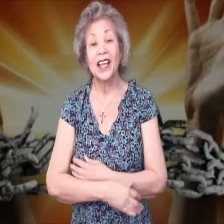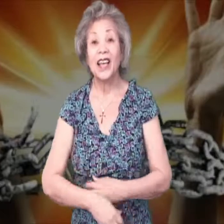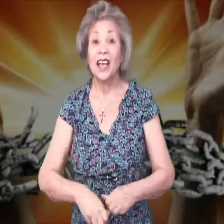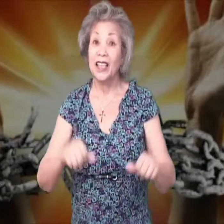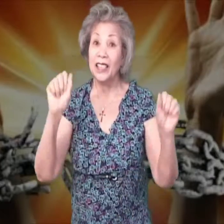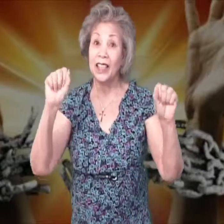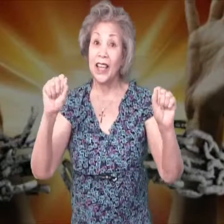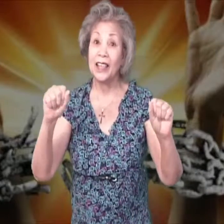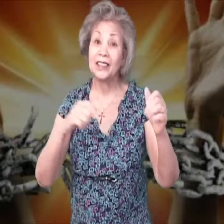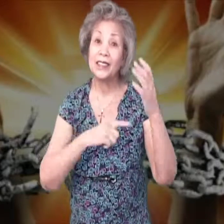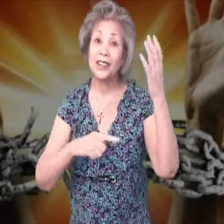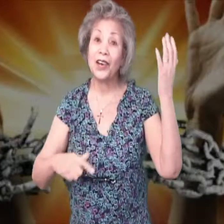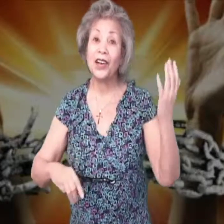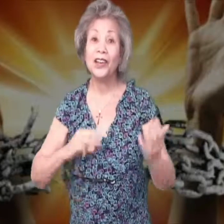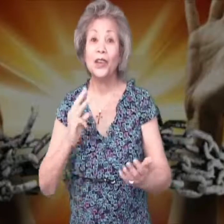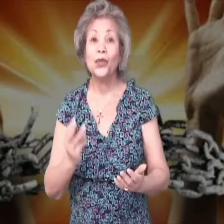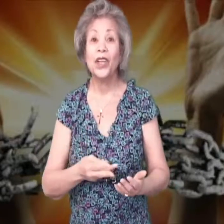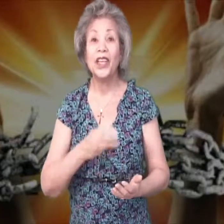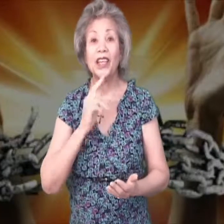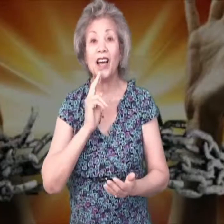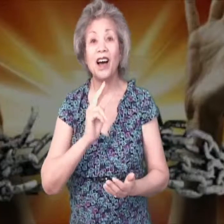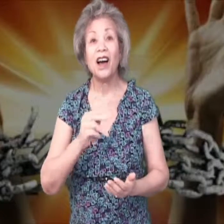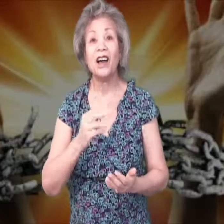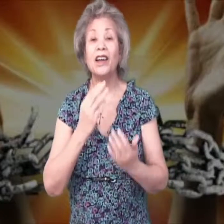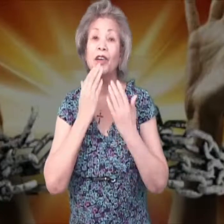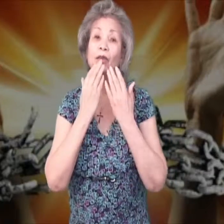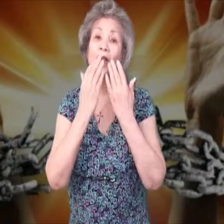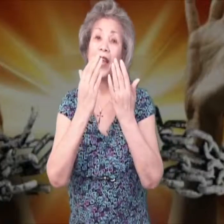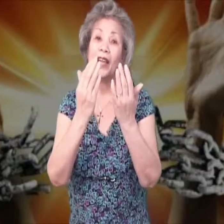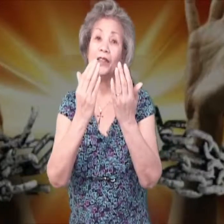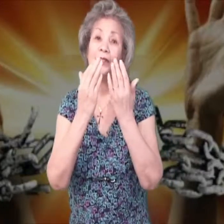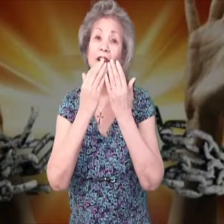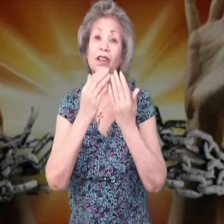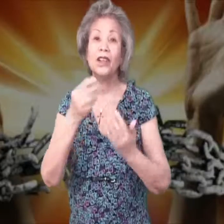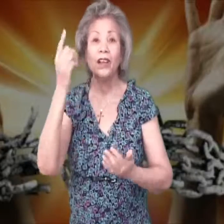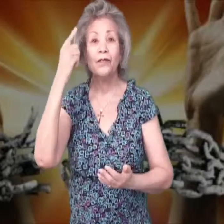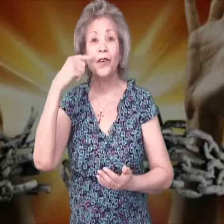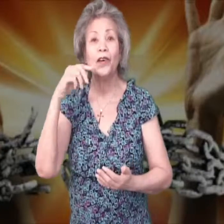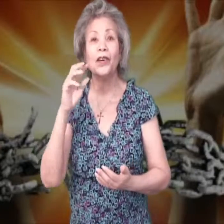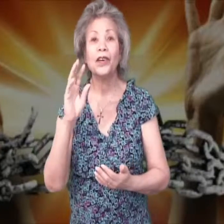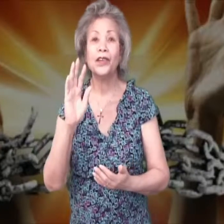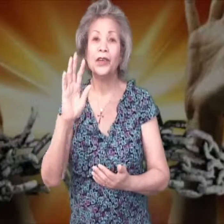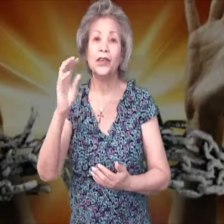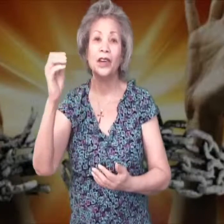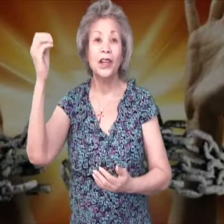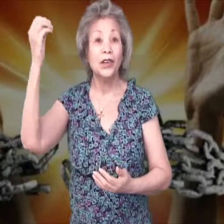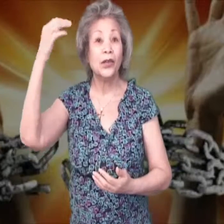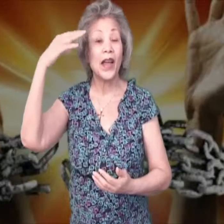Yes, Lord, we are grateful for your grace